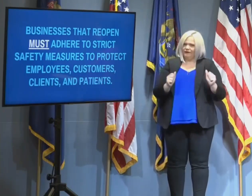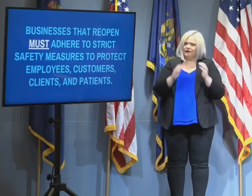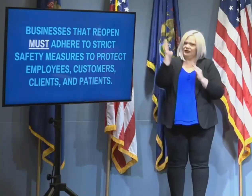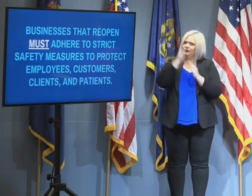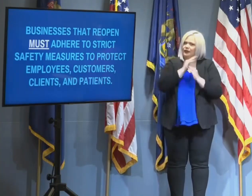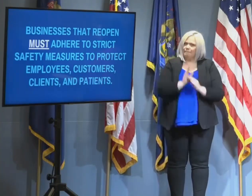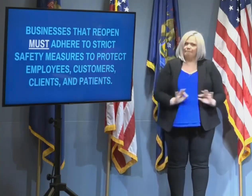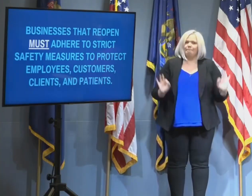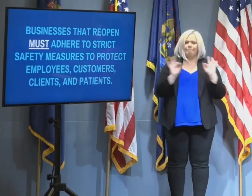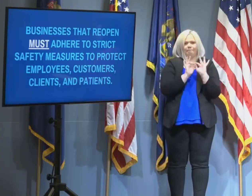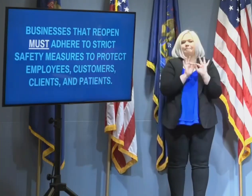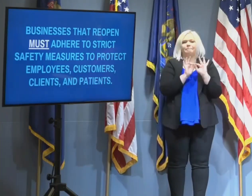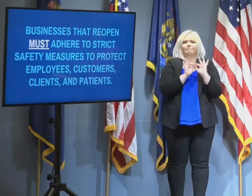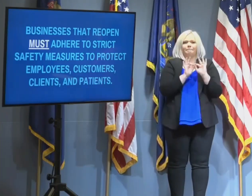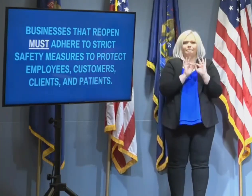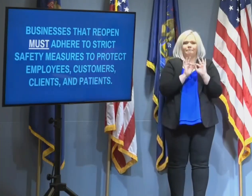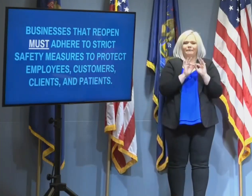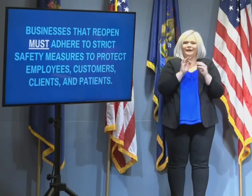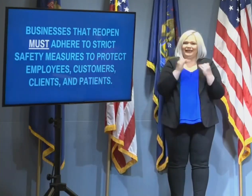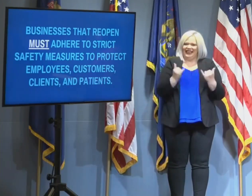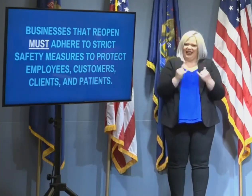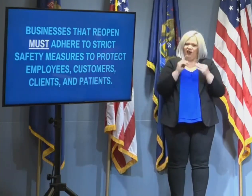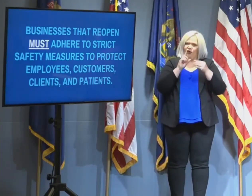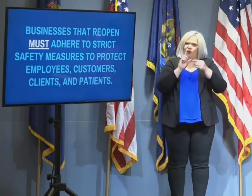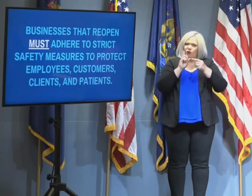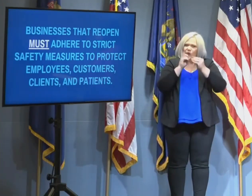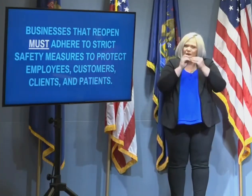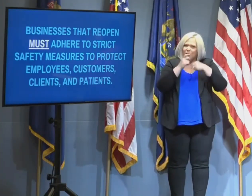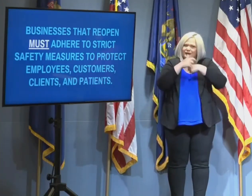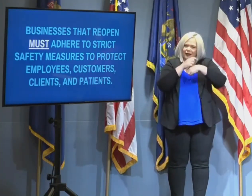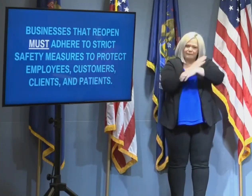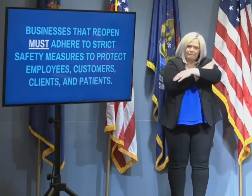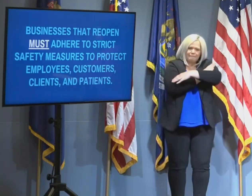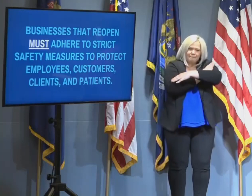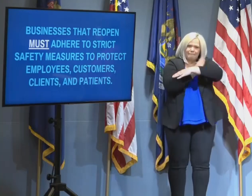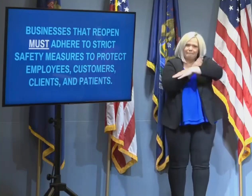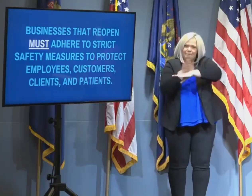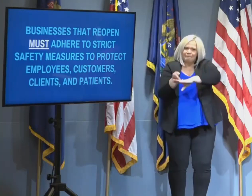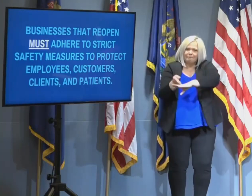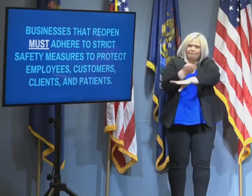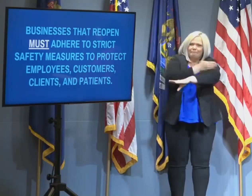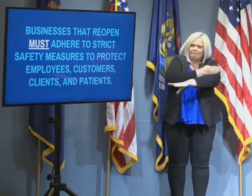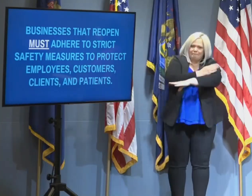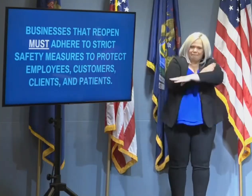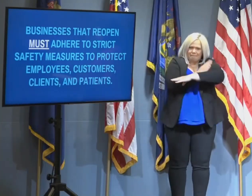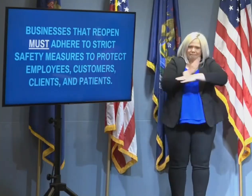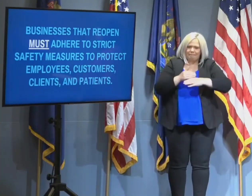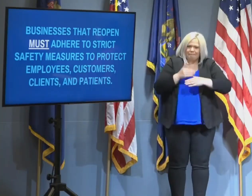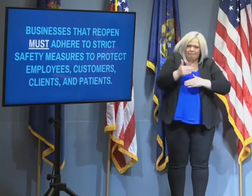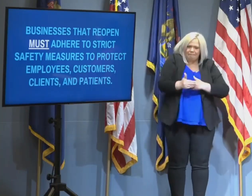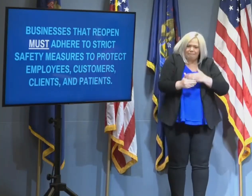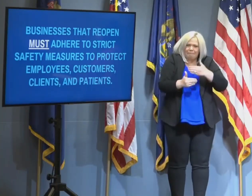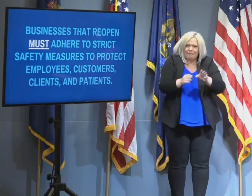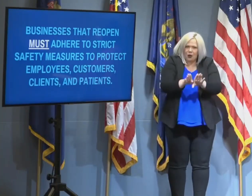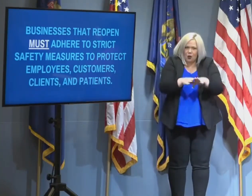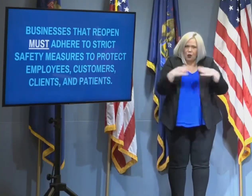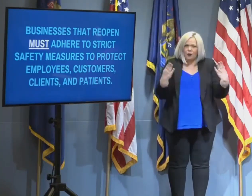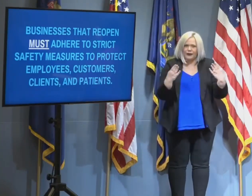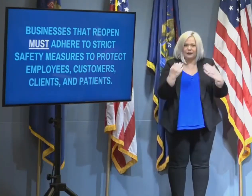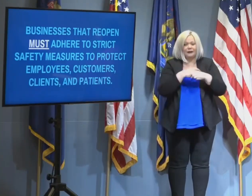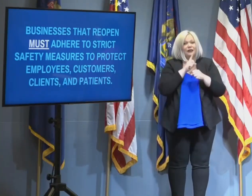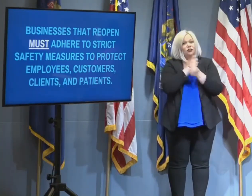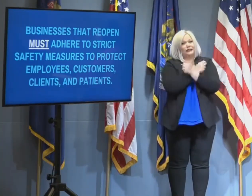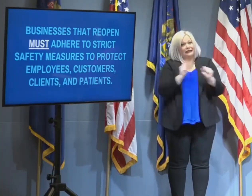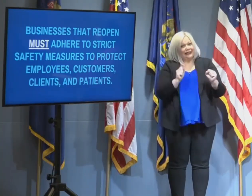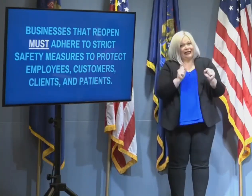positive step forward in the re-engagement. We've taken significant steps forward to re-engage our economy safely and